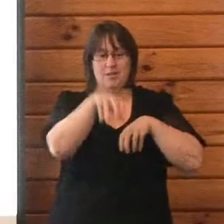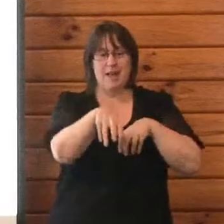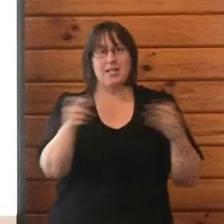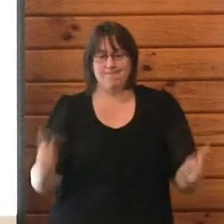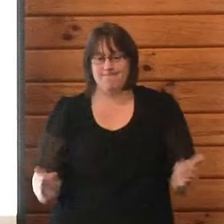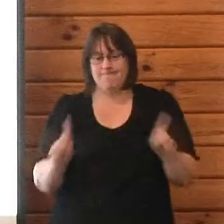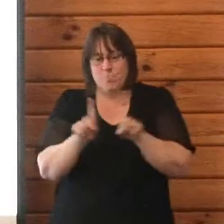damage.